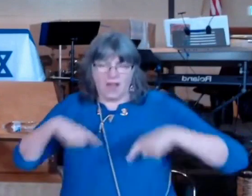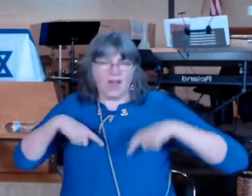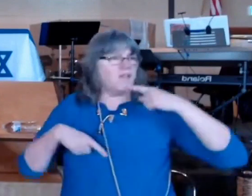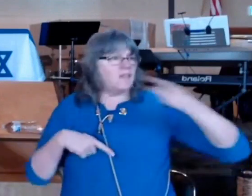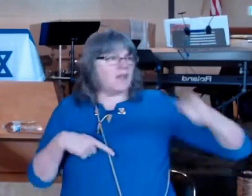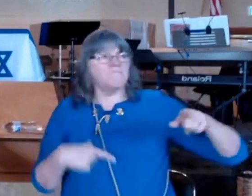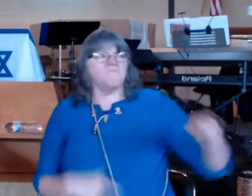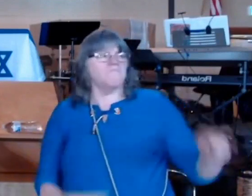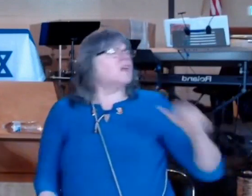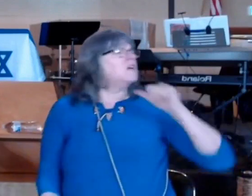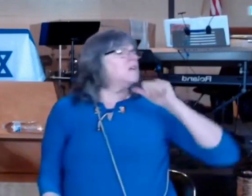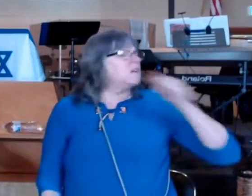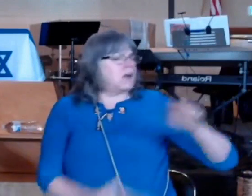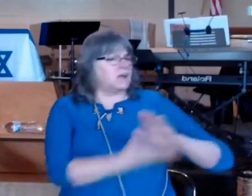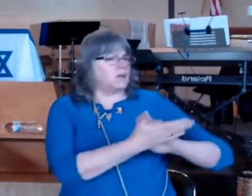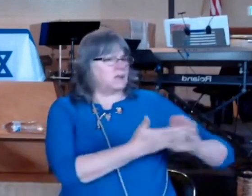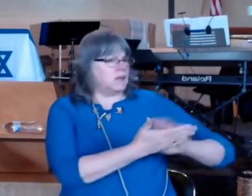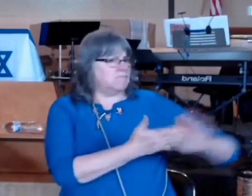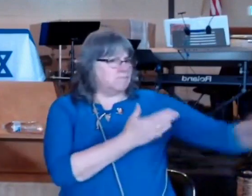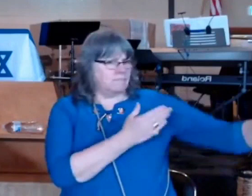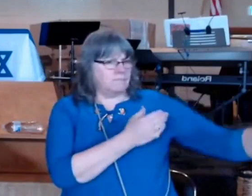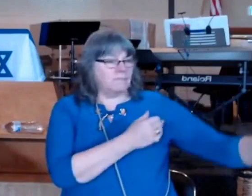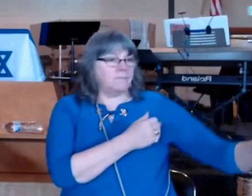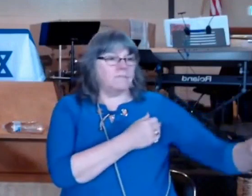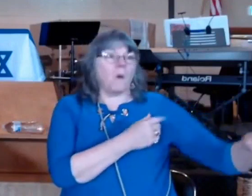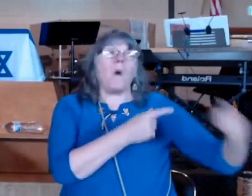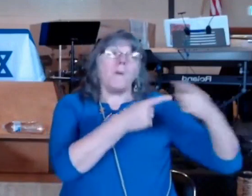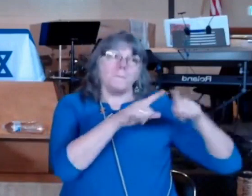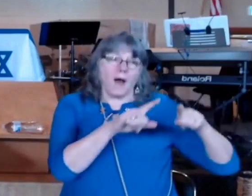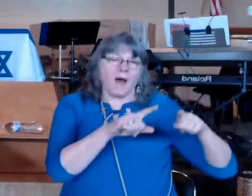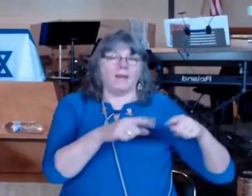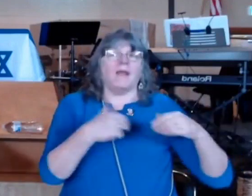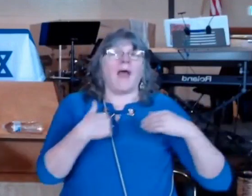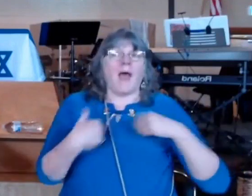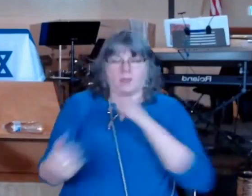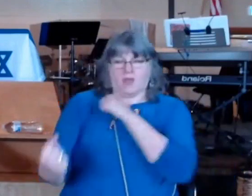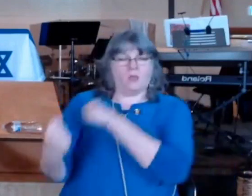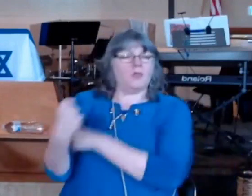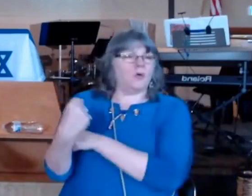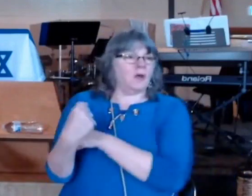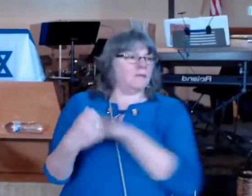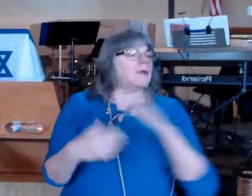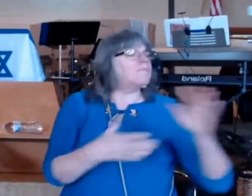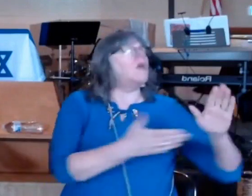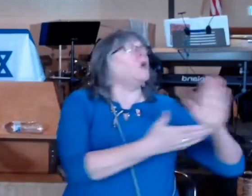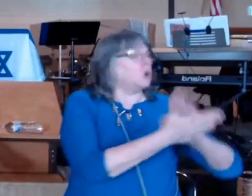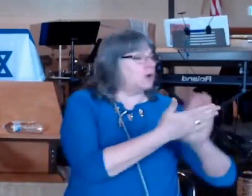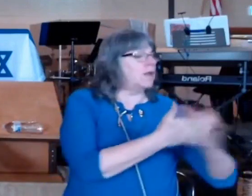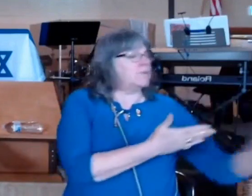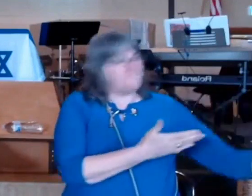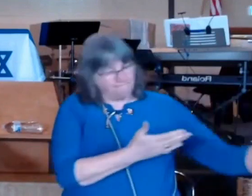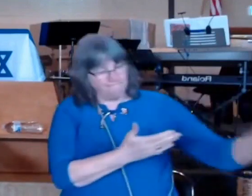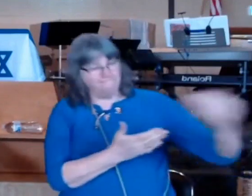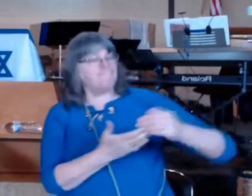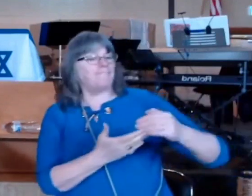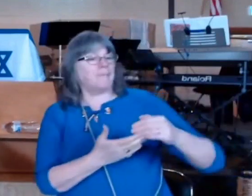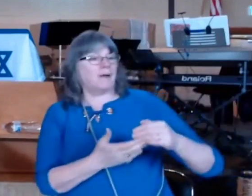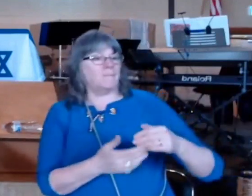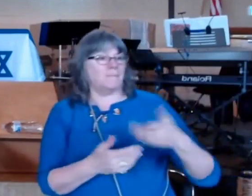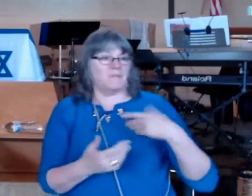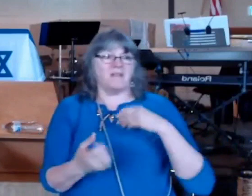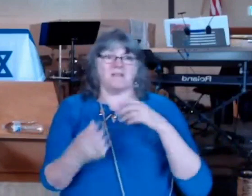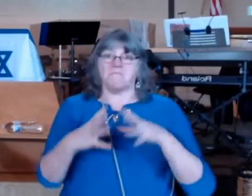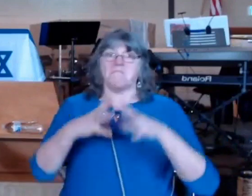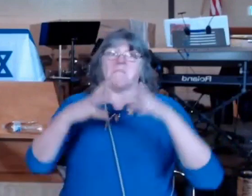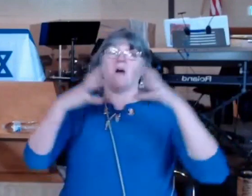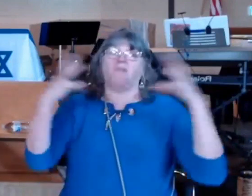unclean and to restore it to restore somebody to society by declaring clean this